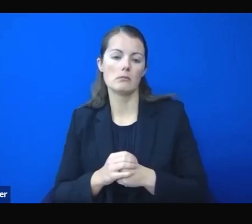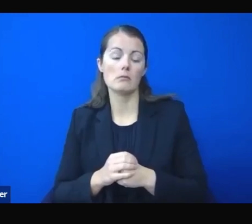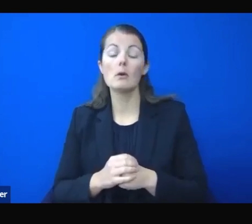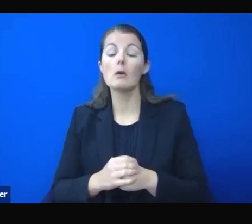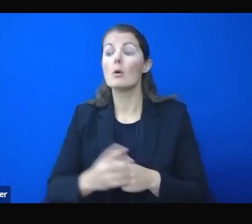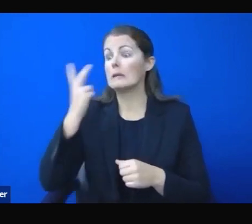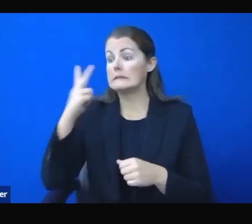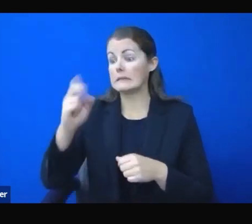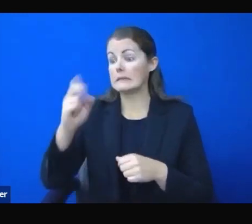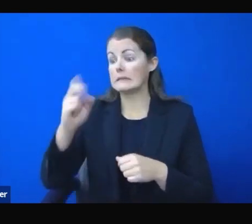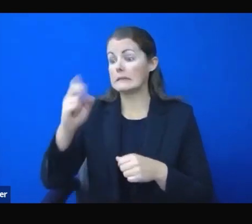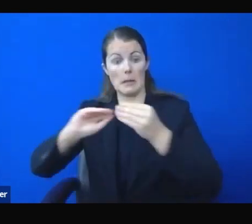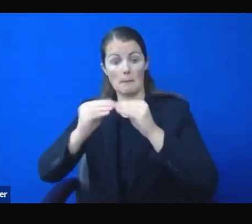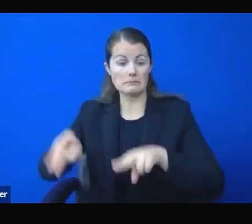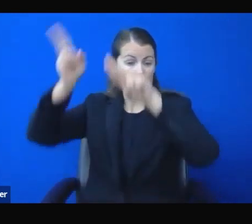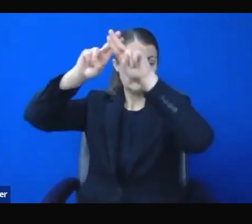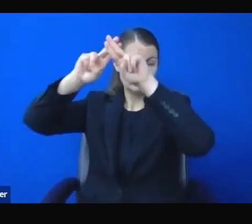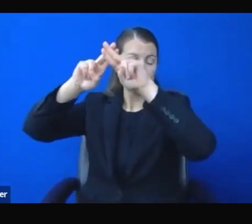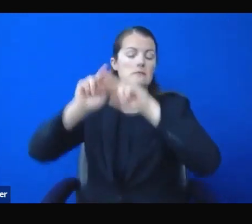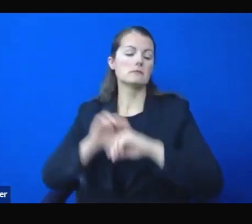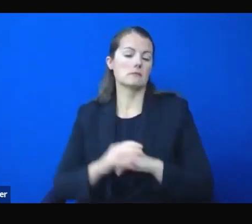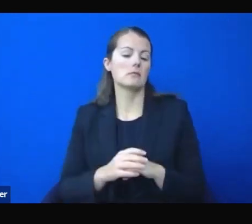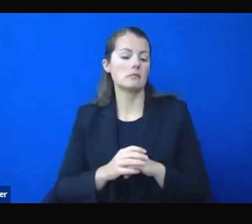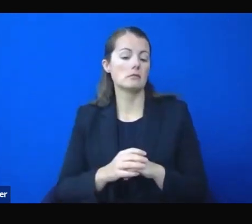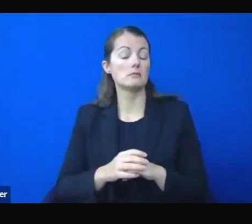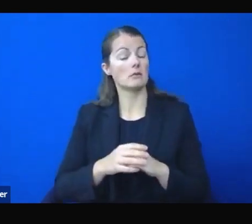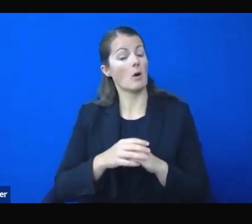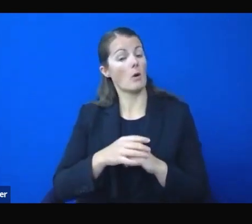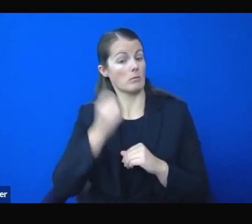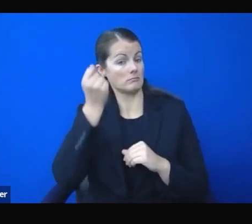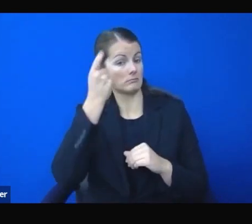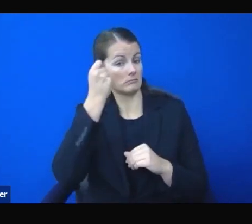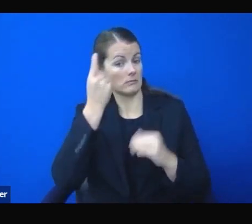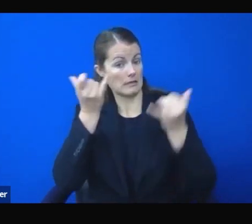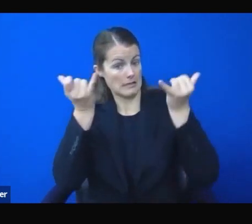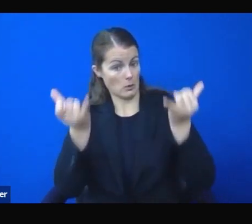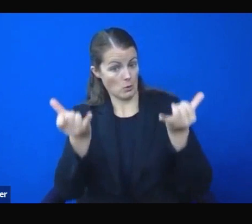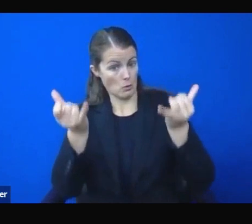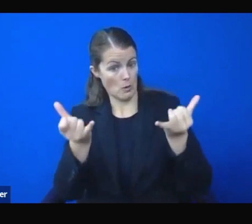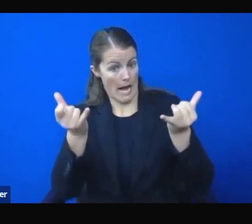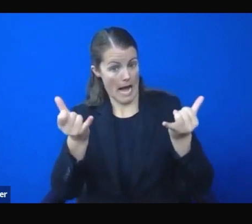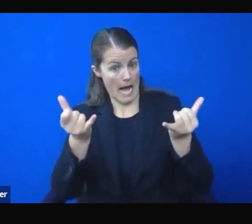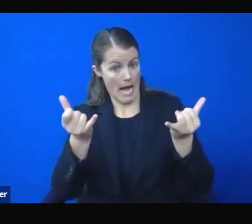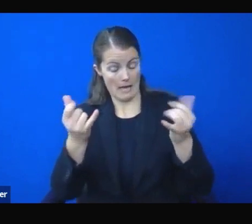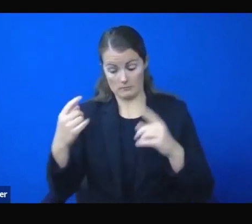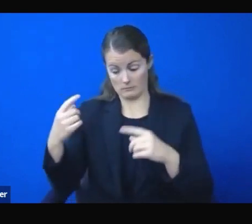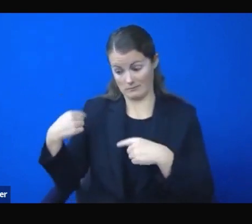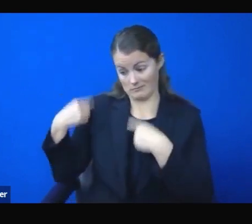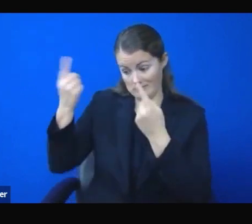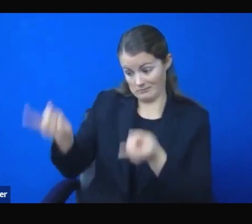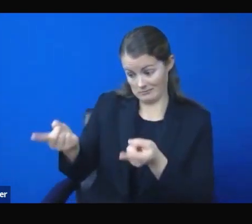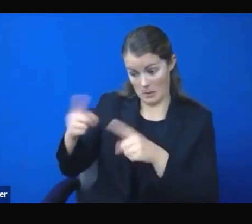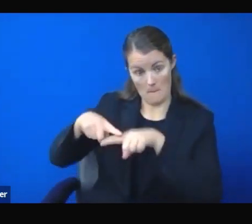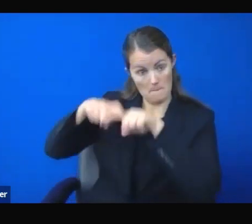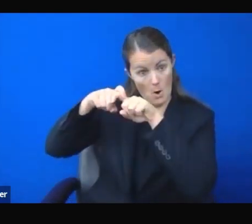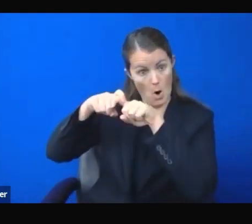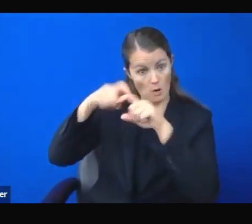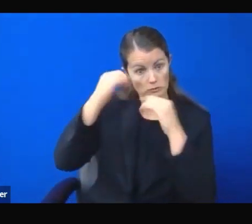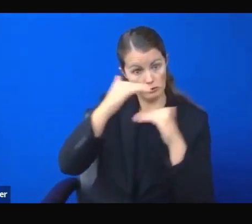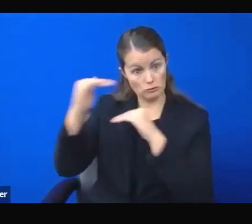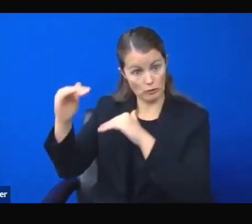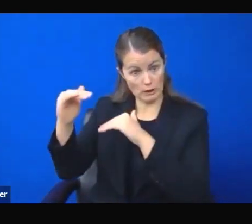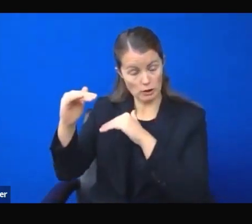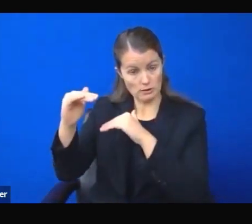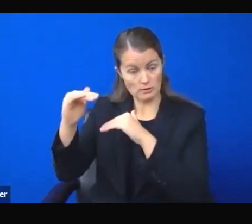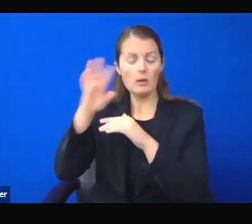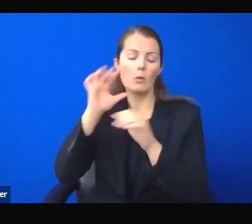I am announcing that we will be extending the restrictions in the pause in place under the current pause in Nevada for